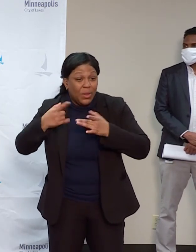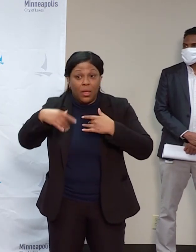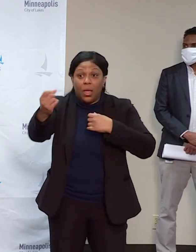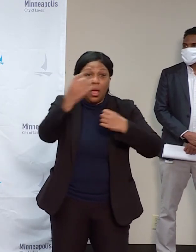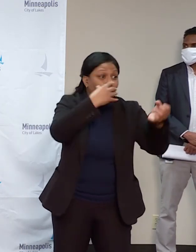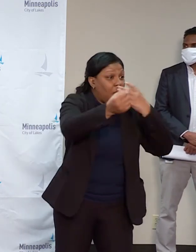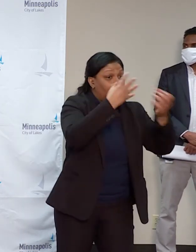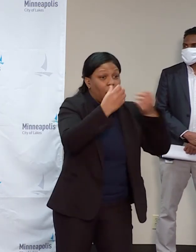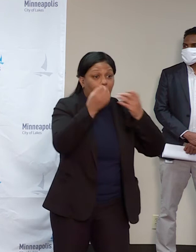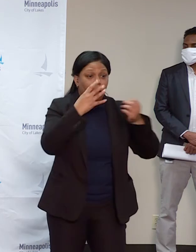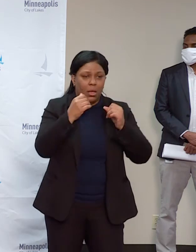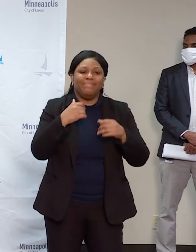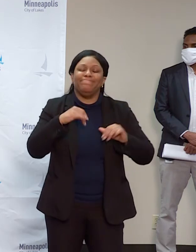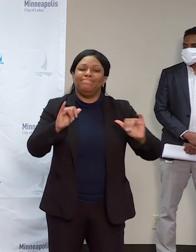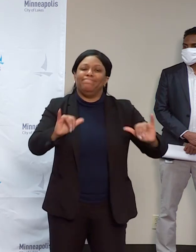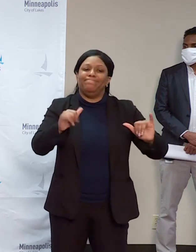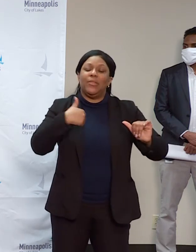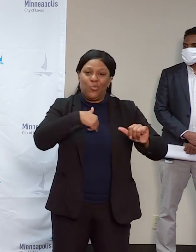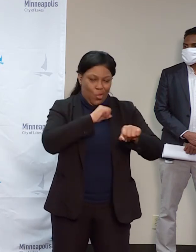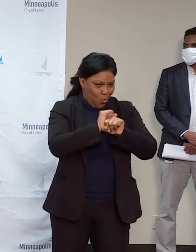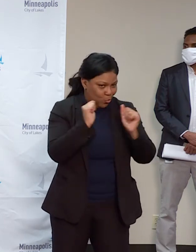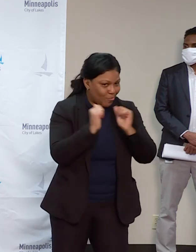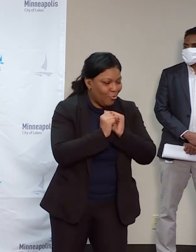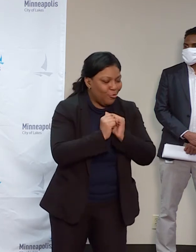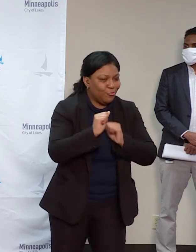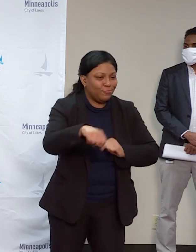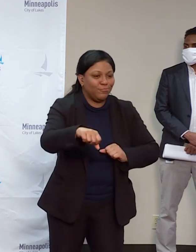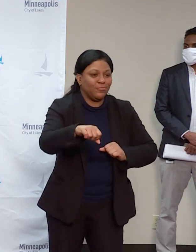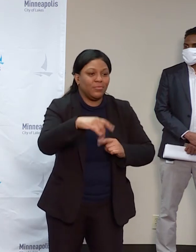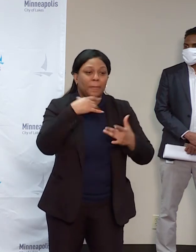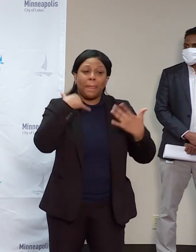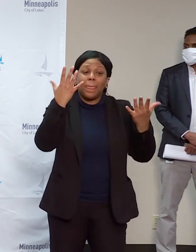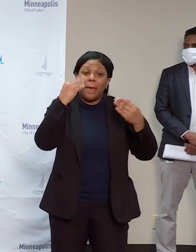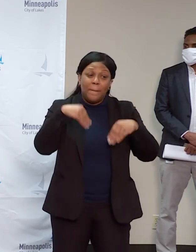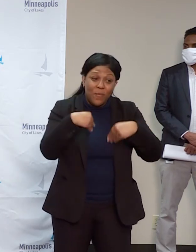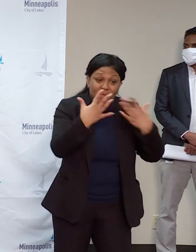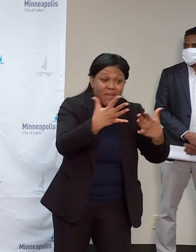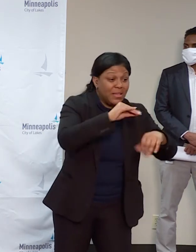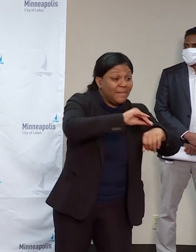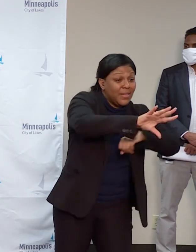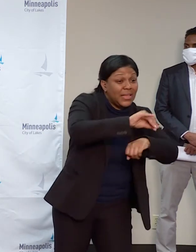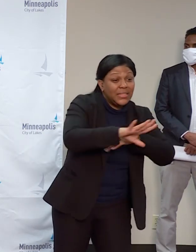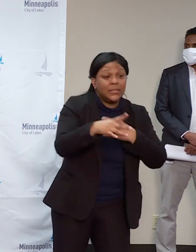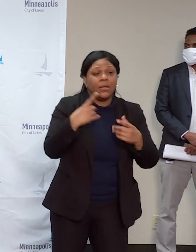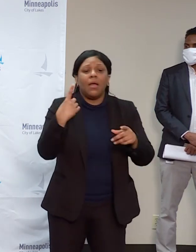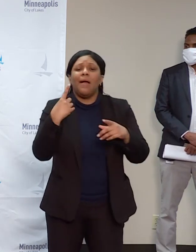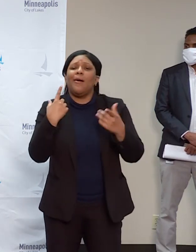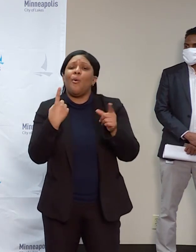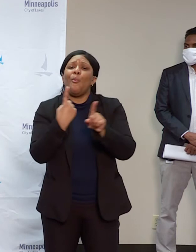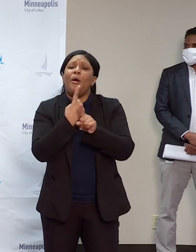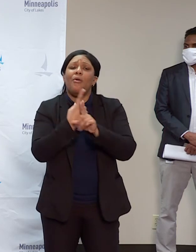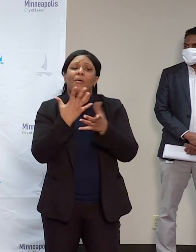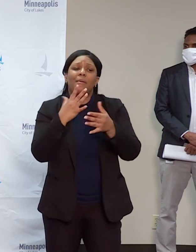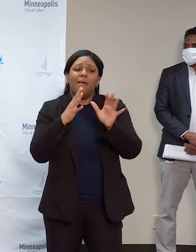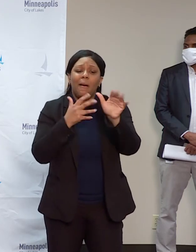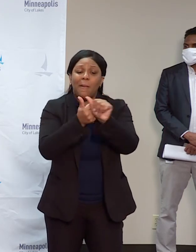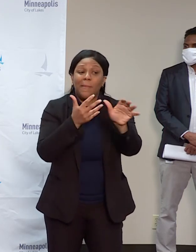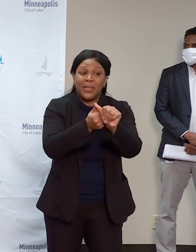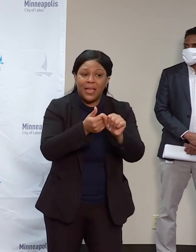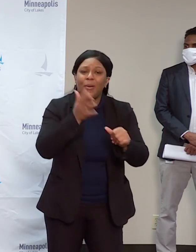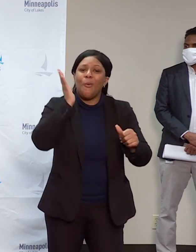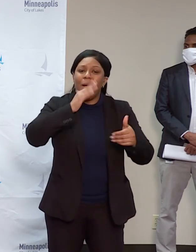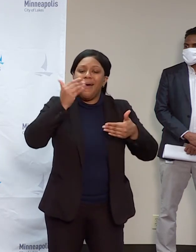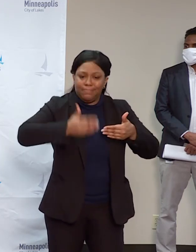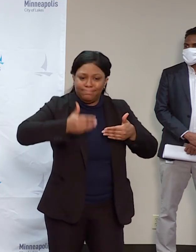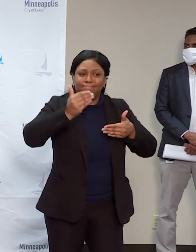community groups and our businesses on this advice and provide additional information and regular updates with the mayor, as he stated earlier, as we prepare for